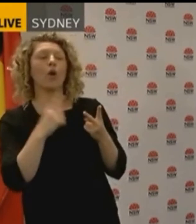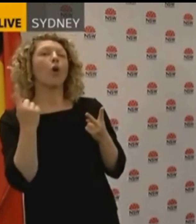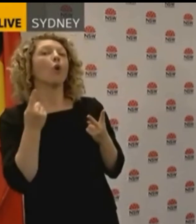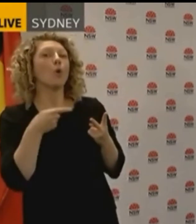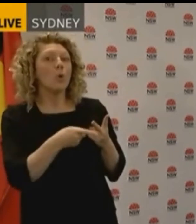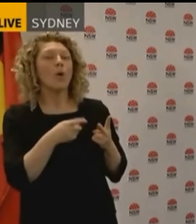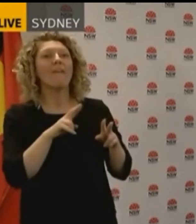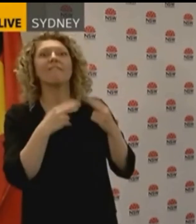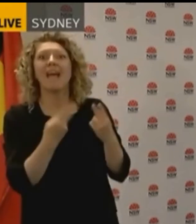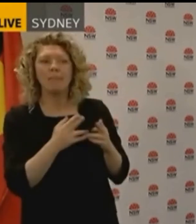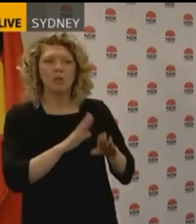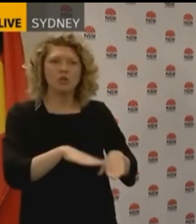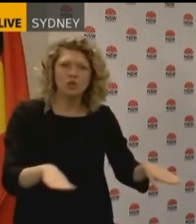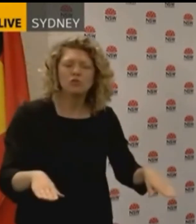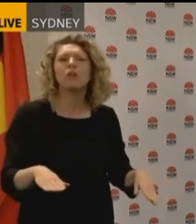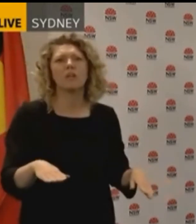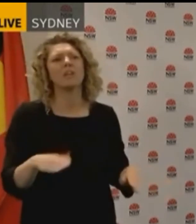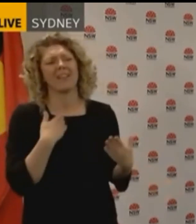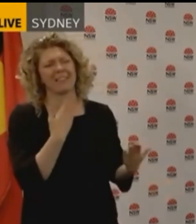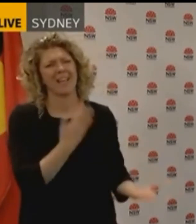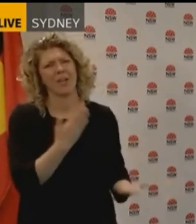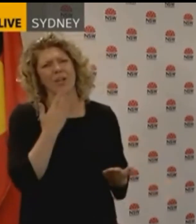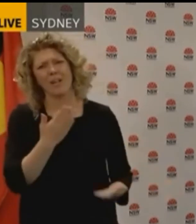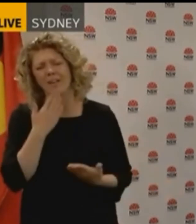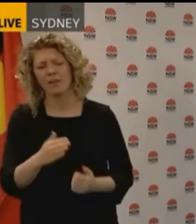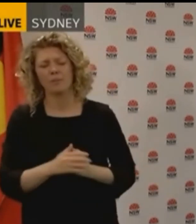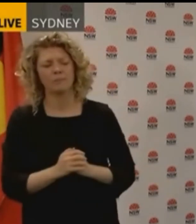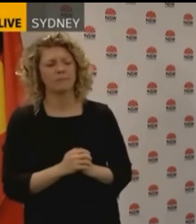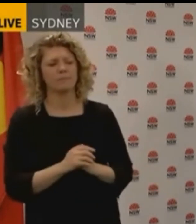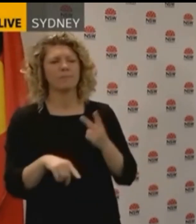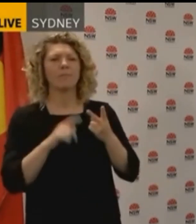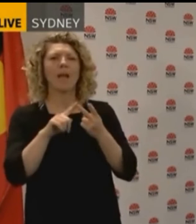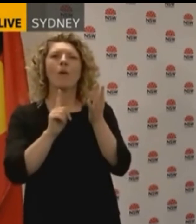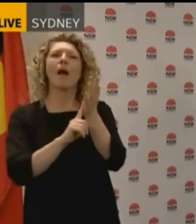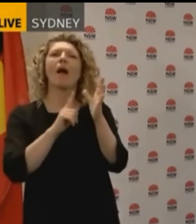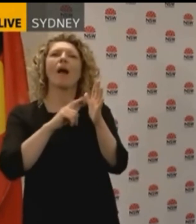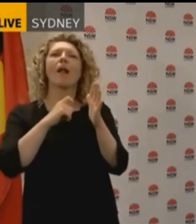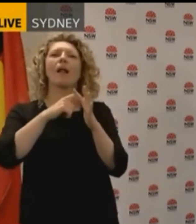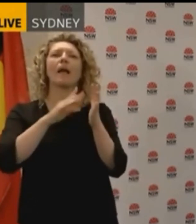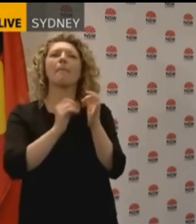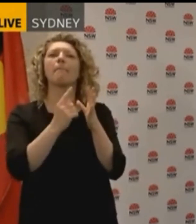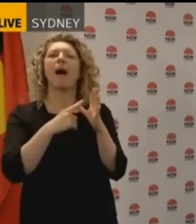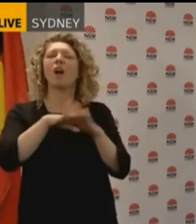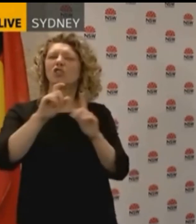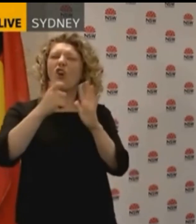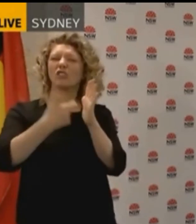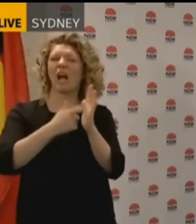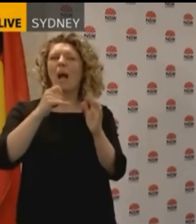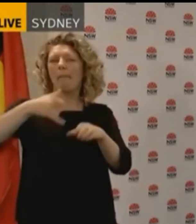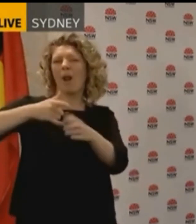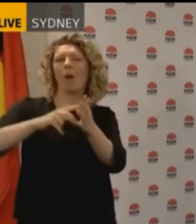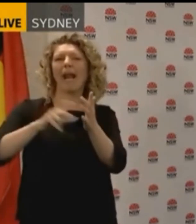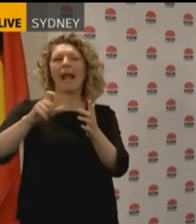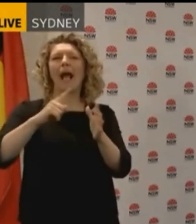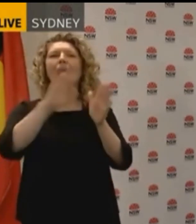following these two cases overnight. In terms of the Lakemba GP practice, my comments were